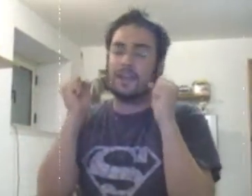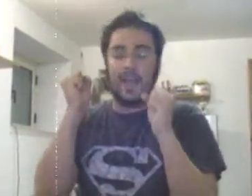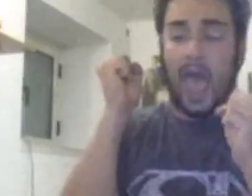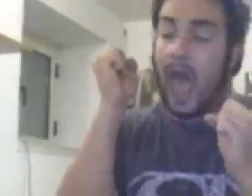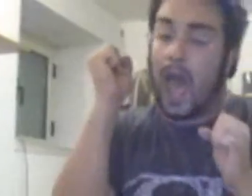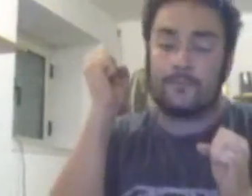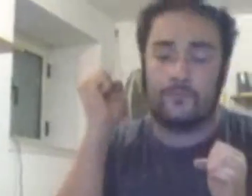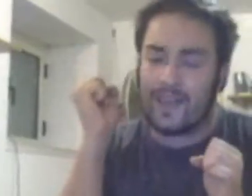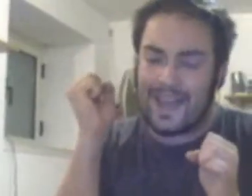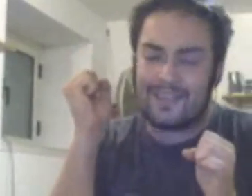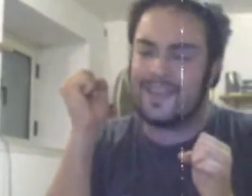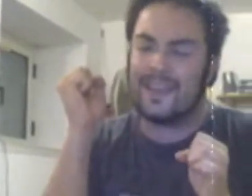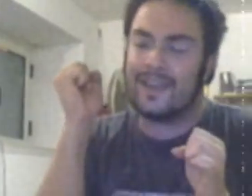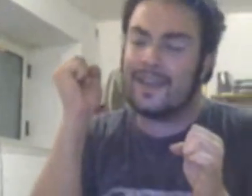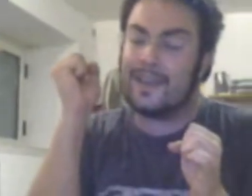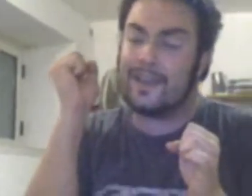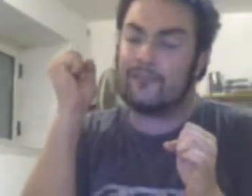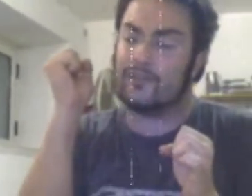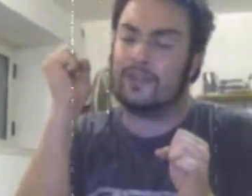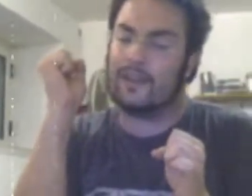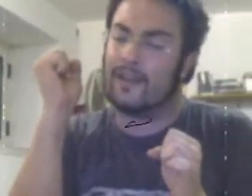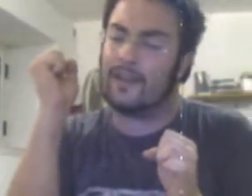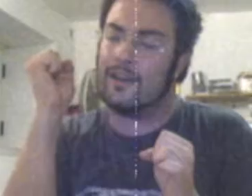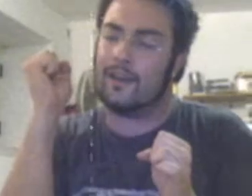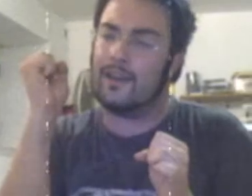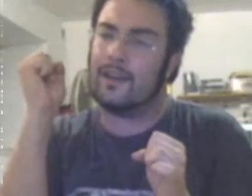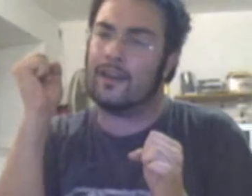I am ready for love